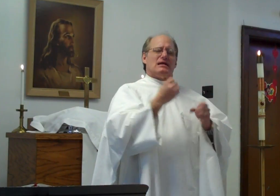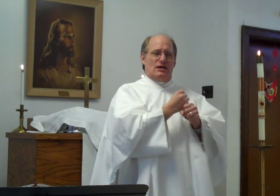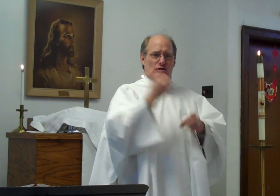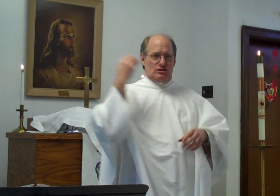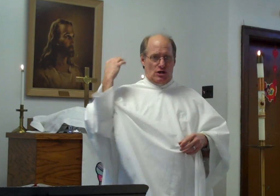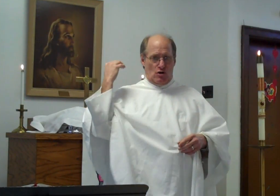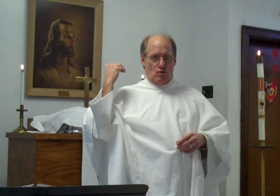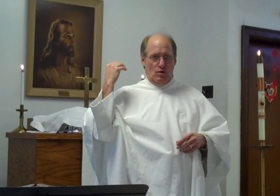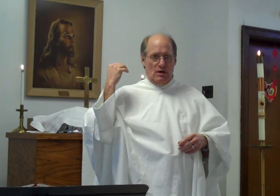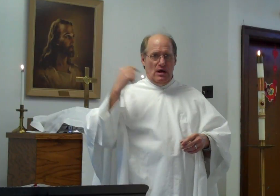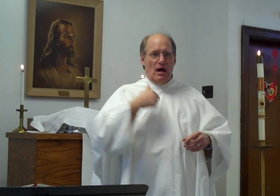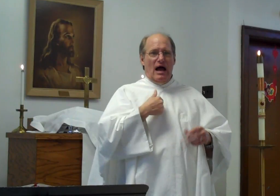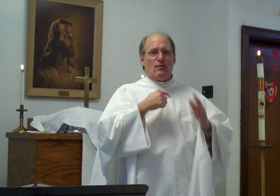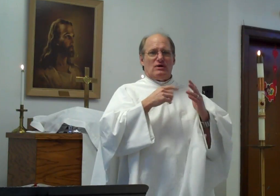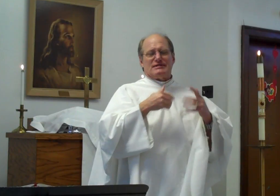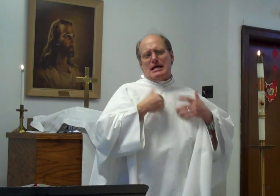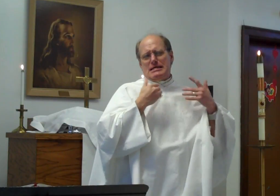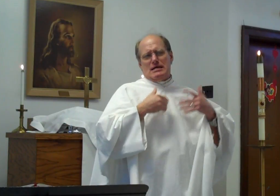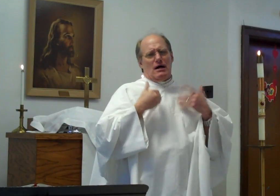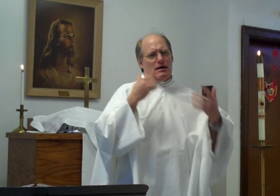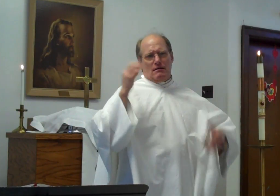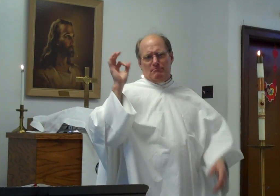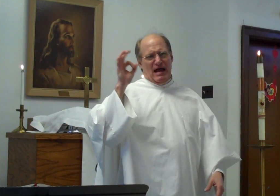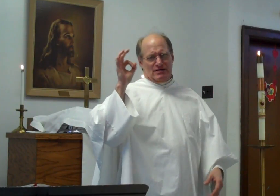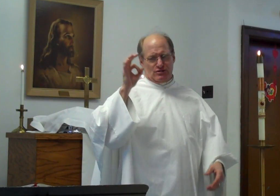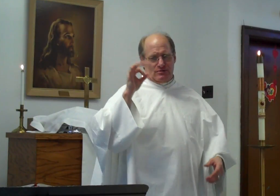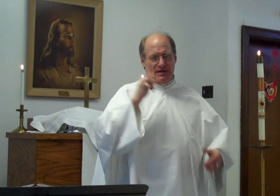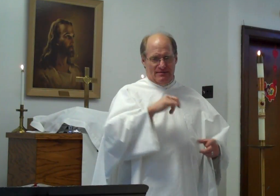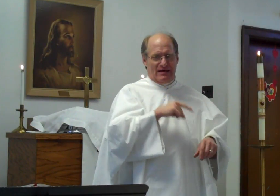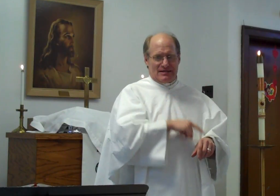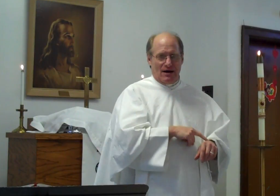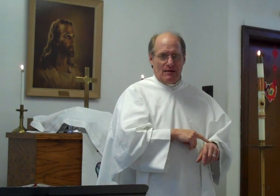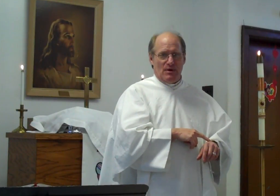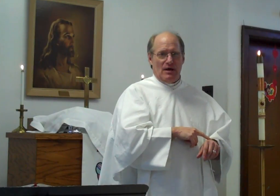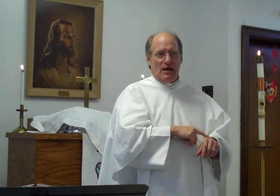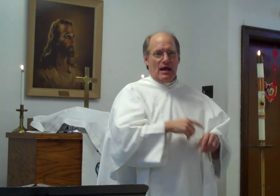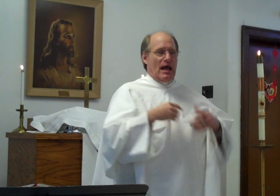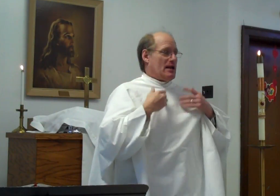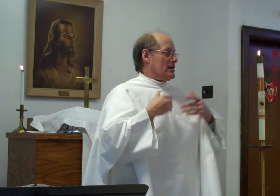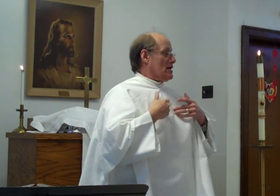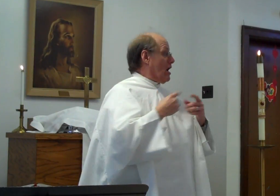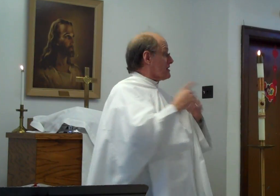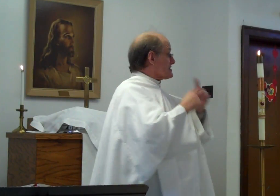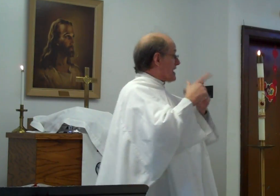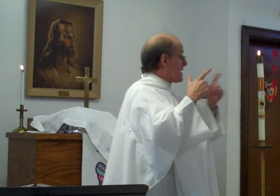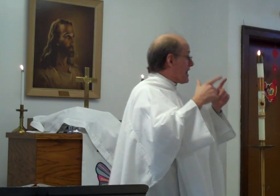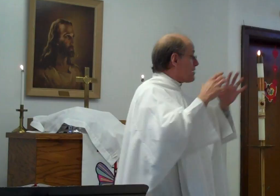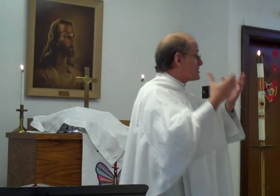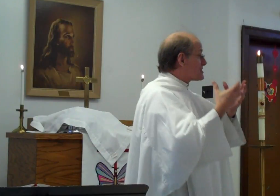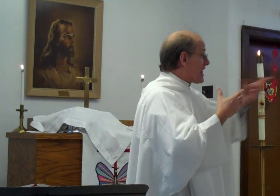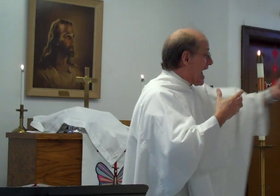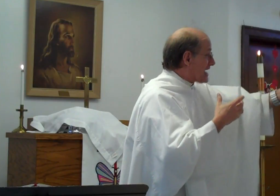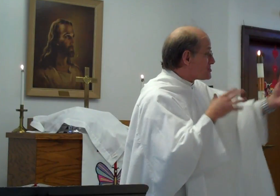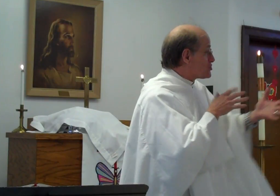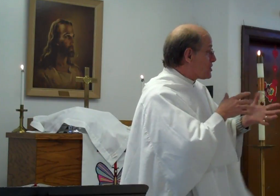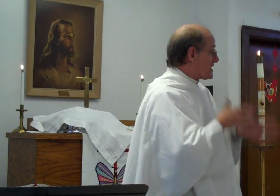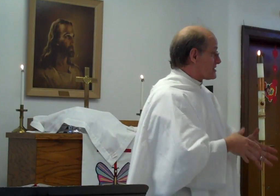many years ago. I was a young pastor at that time. And a young sign language class student.